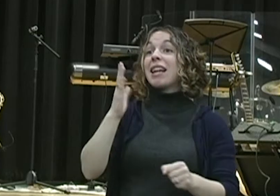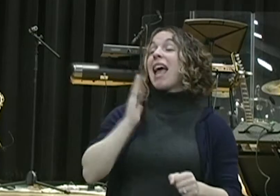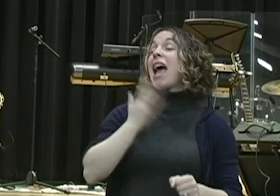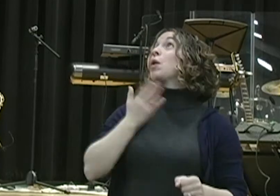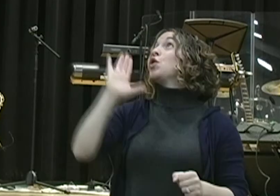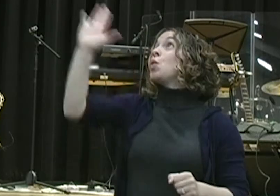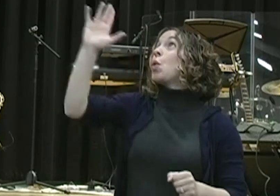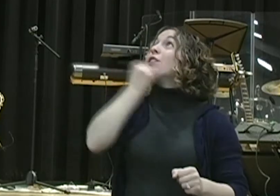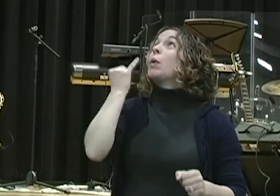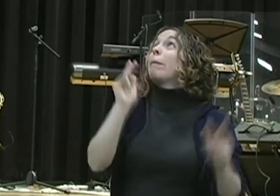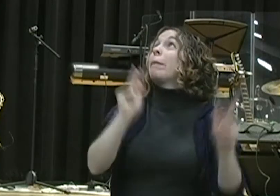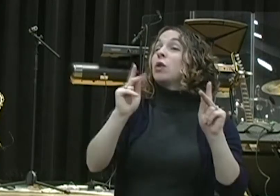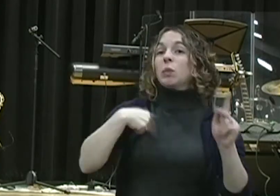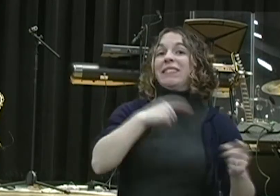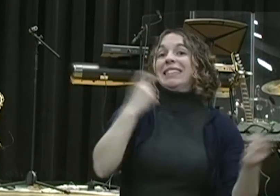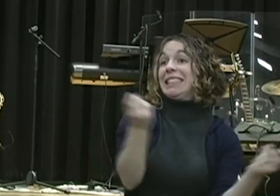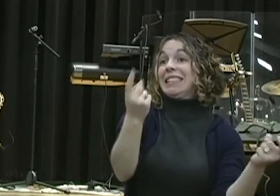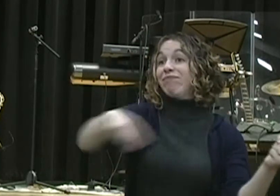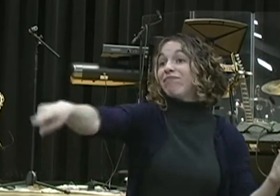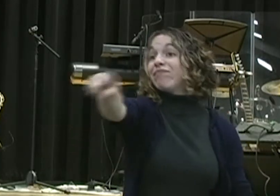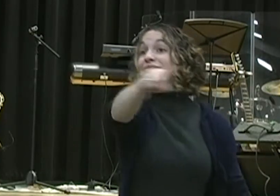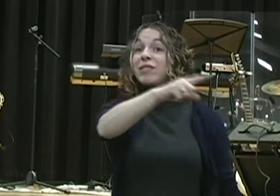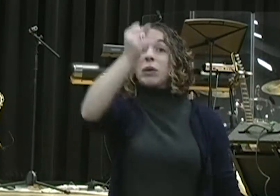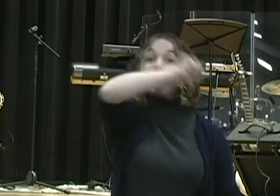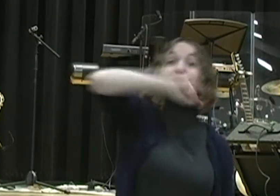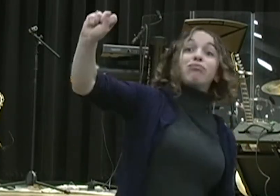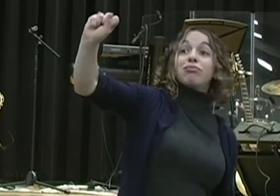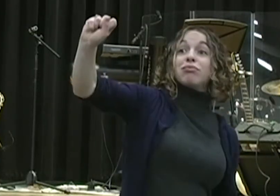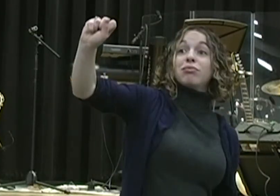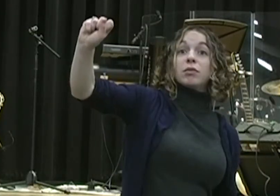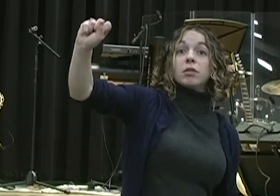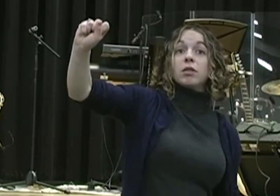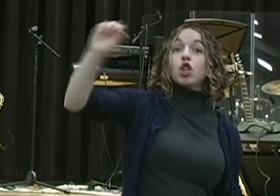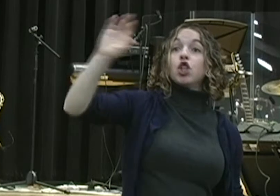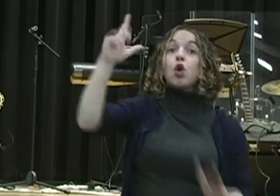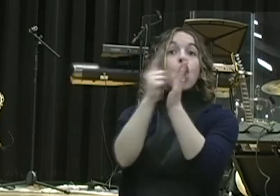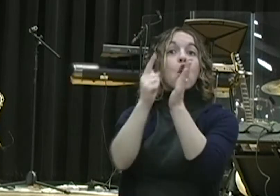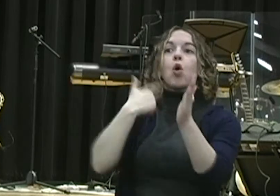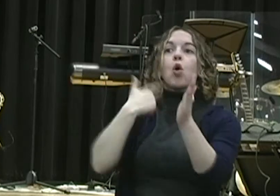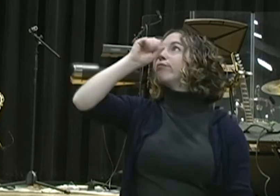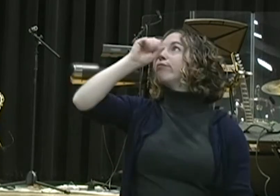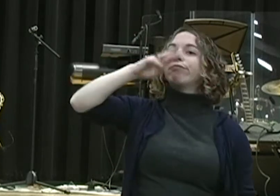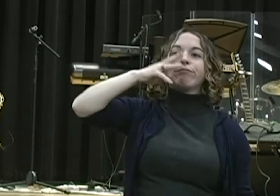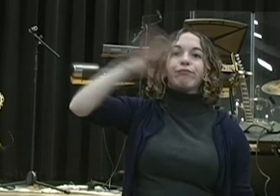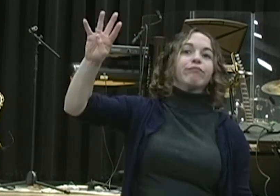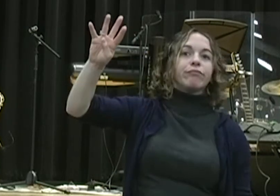acted wickedly and rebelled, even turning aside from the commandments and the ordinance. It goes on and on. And we